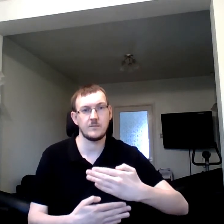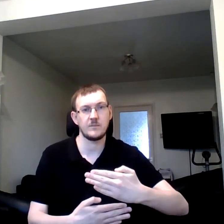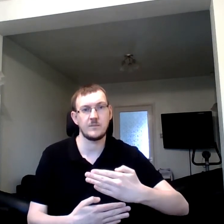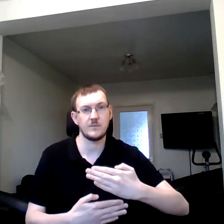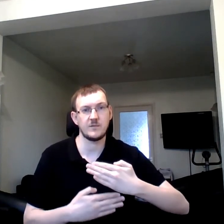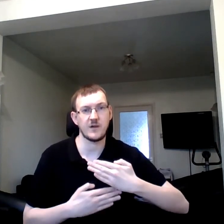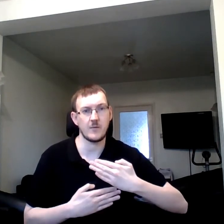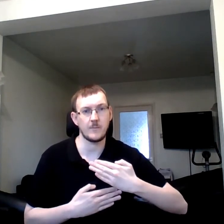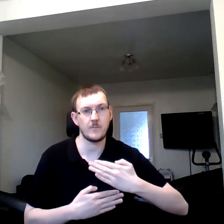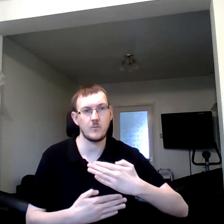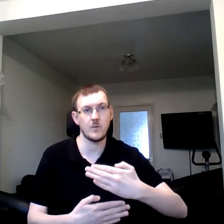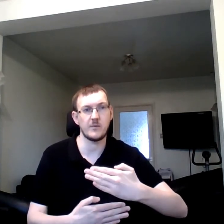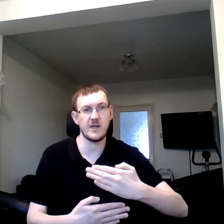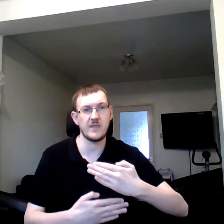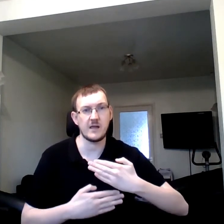So. breathing.